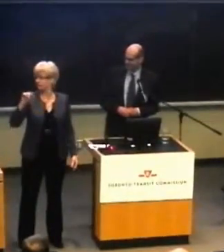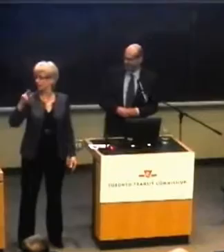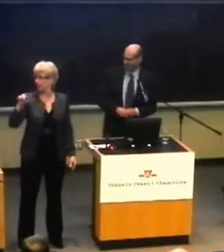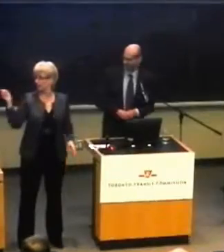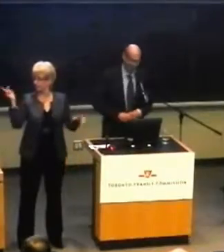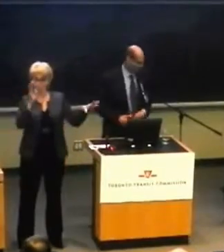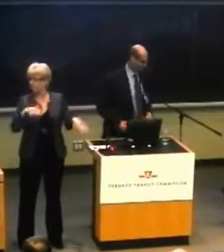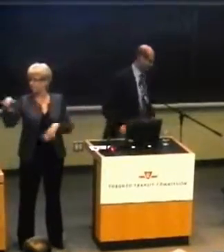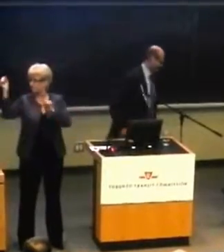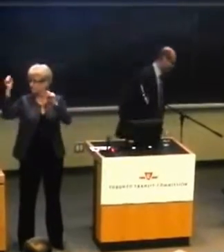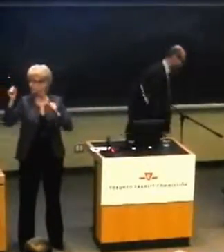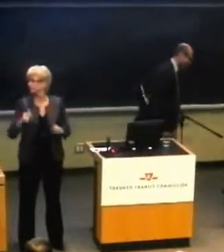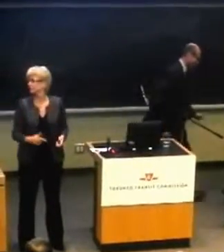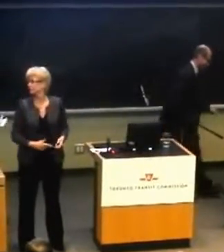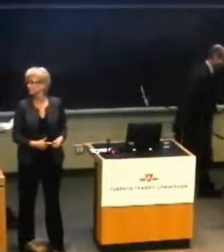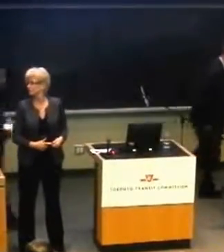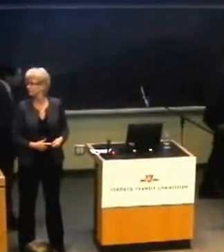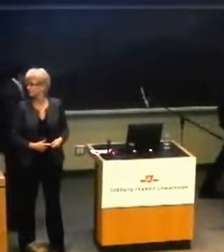to take it away.